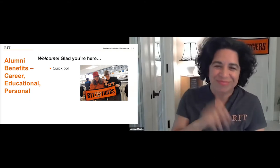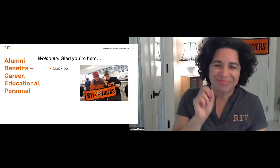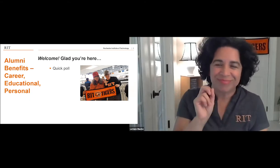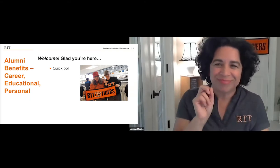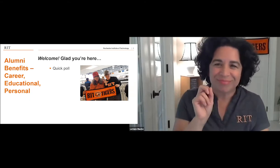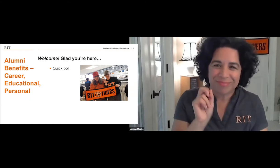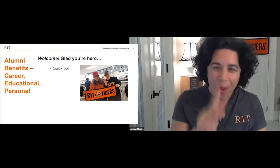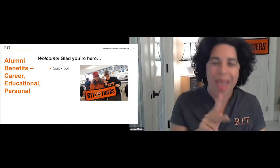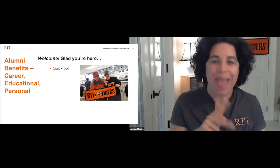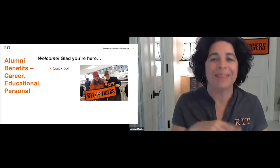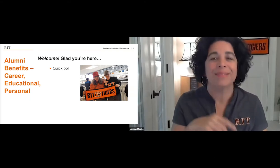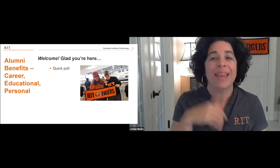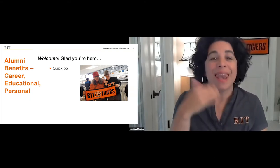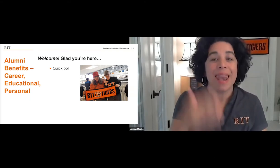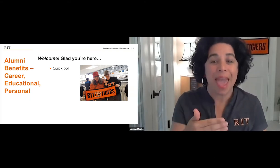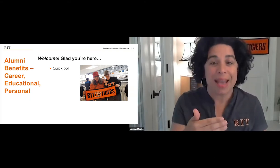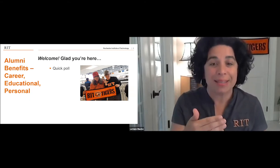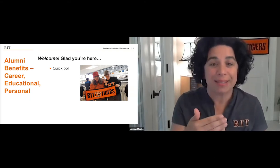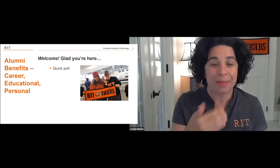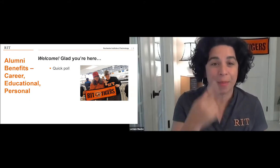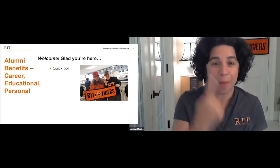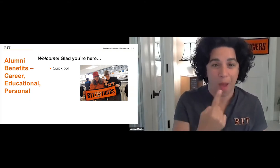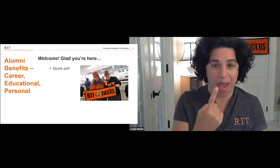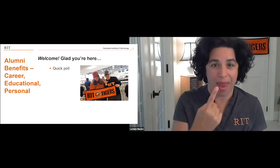that 80s, 90s group. All right.